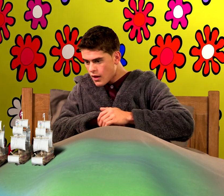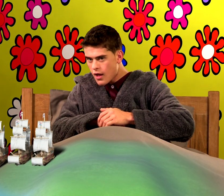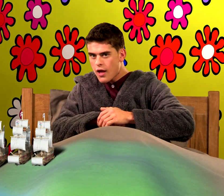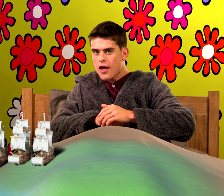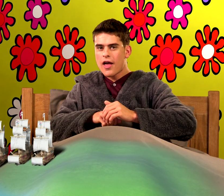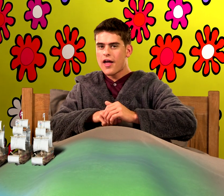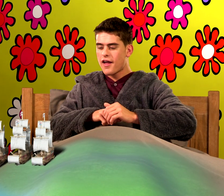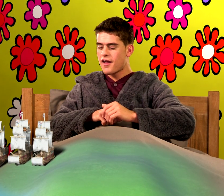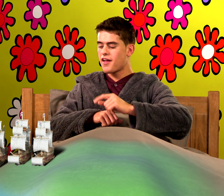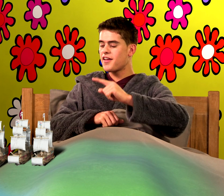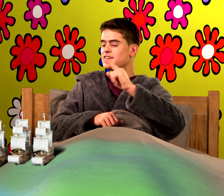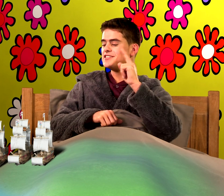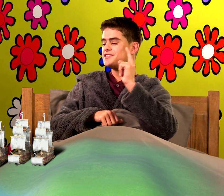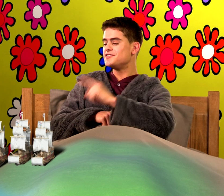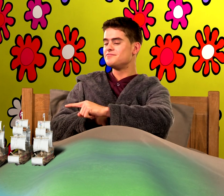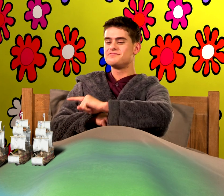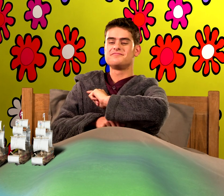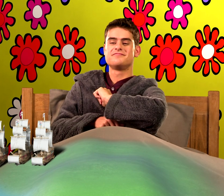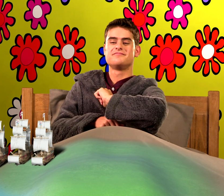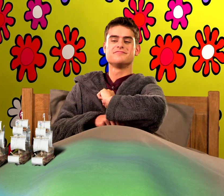And sometimes sent my ships and fleets